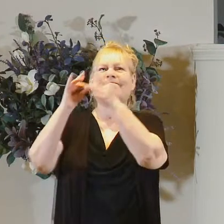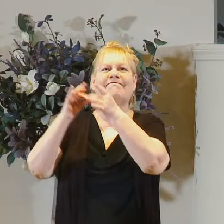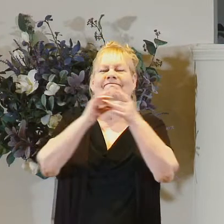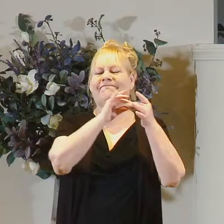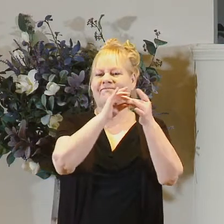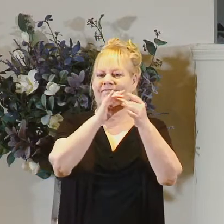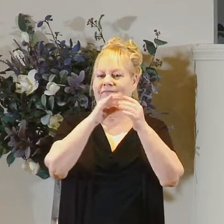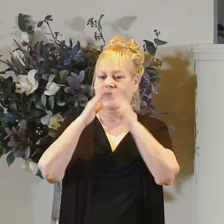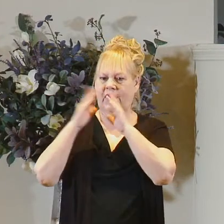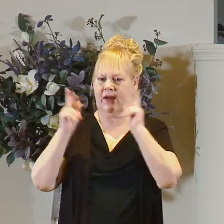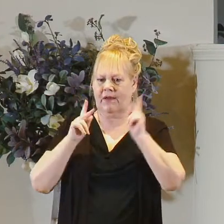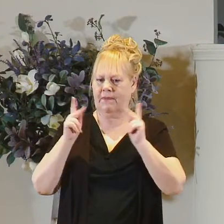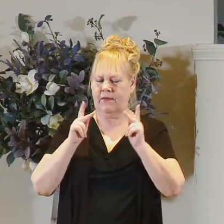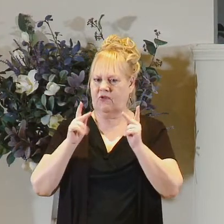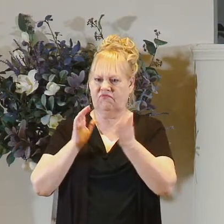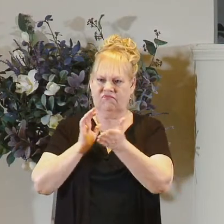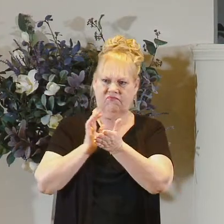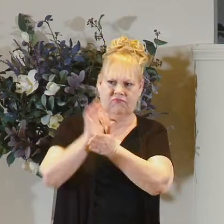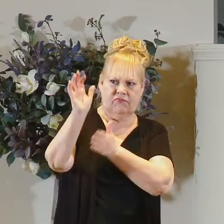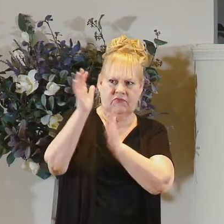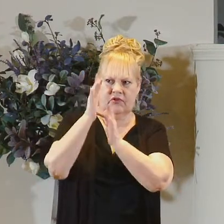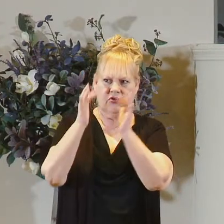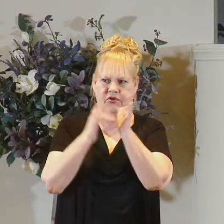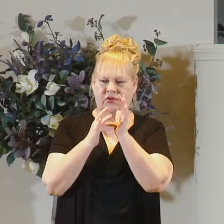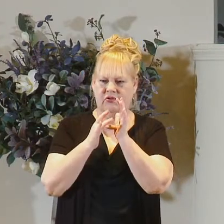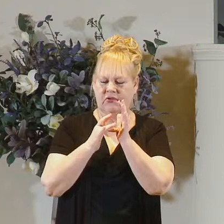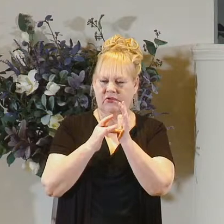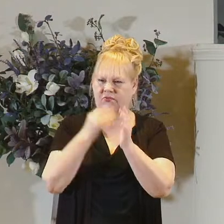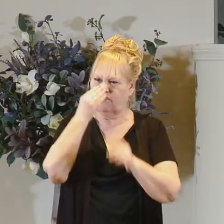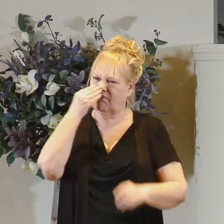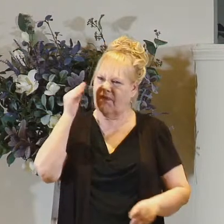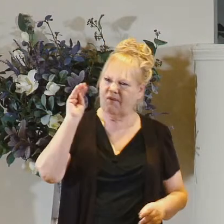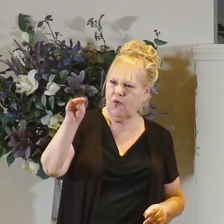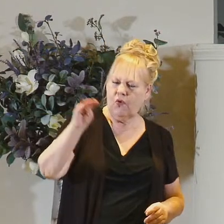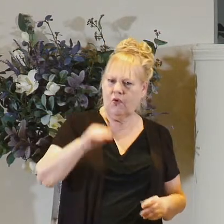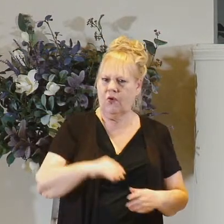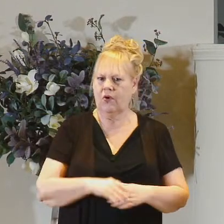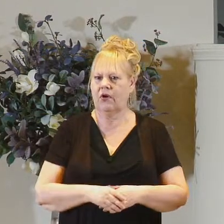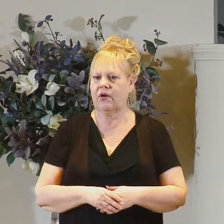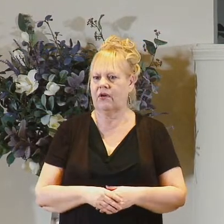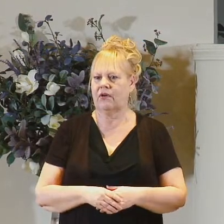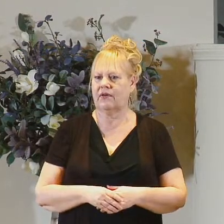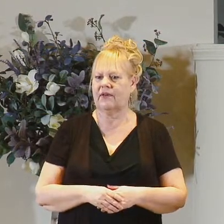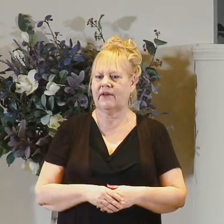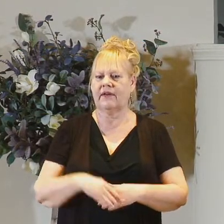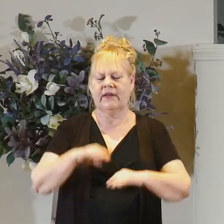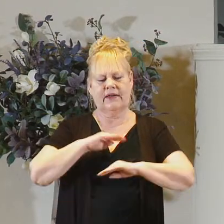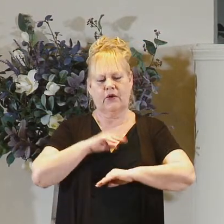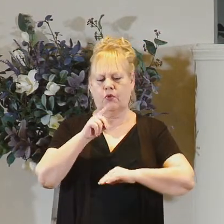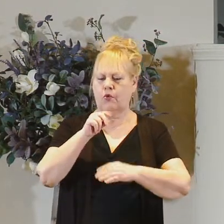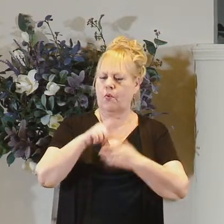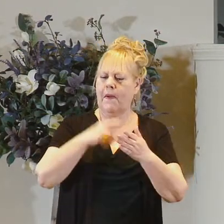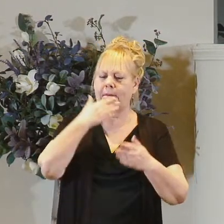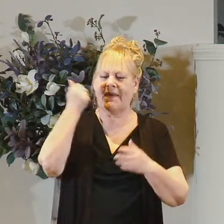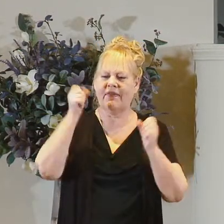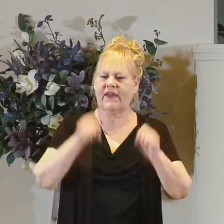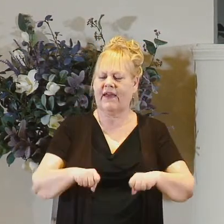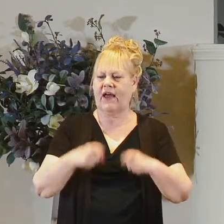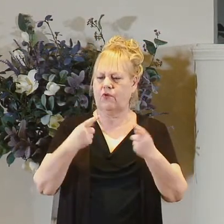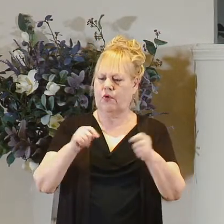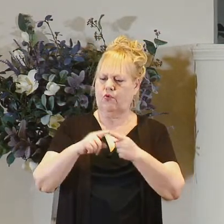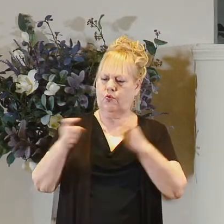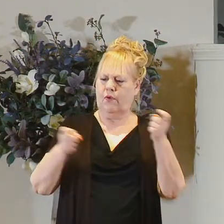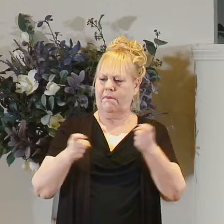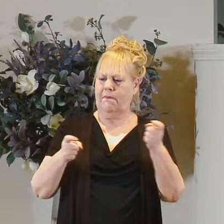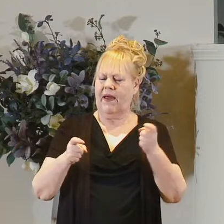the townspeople run jesus off good riddance they're content to do the best they can trying to manage